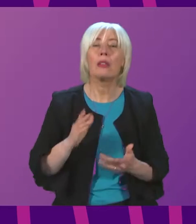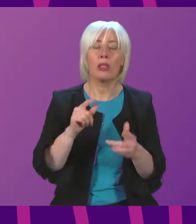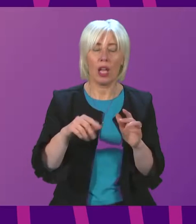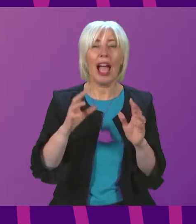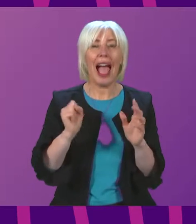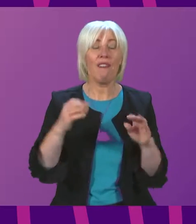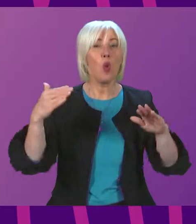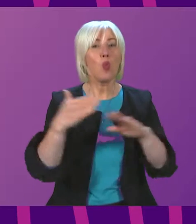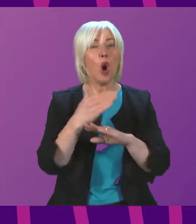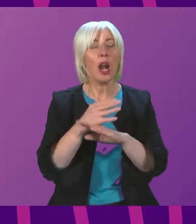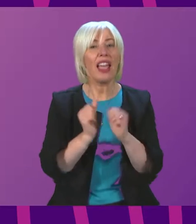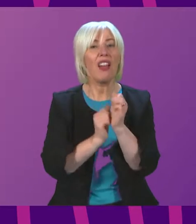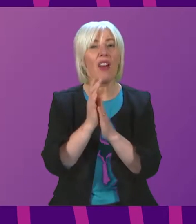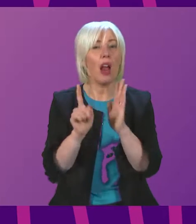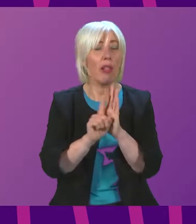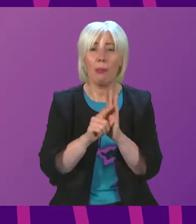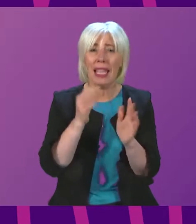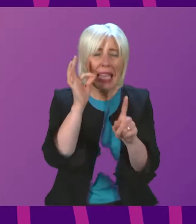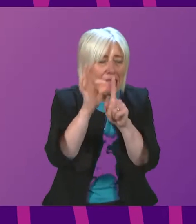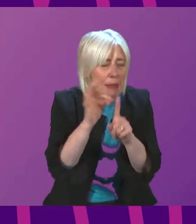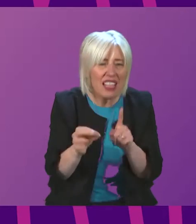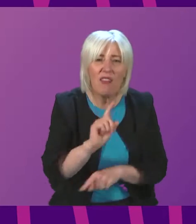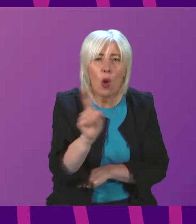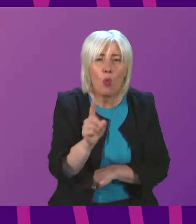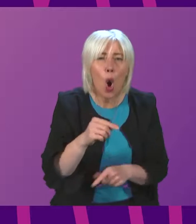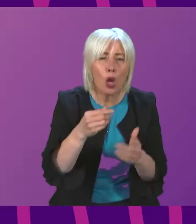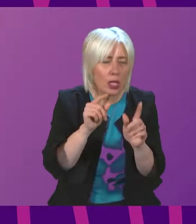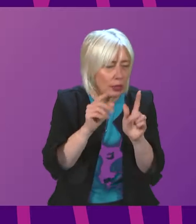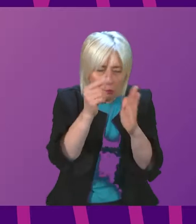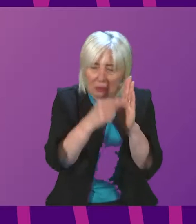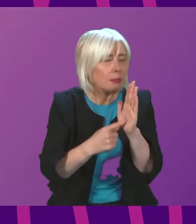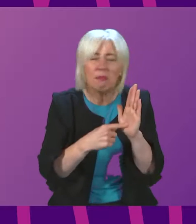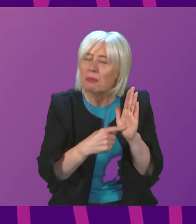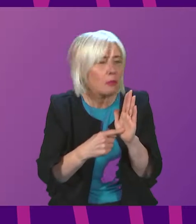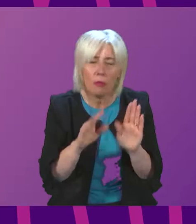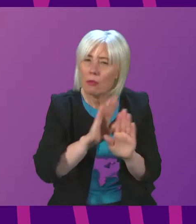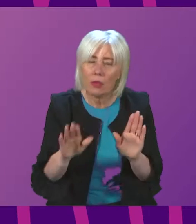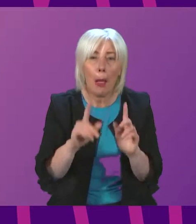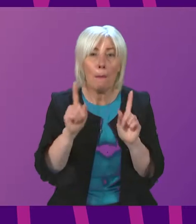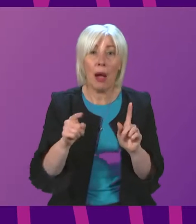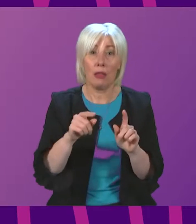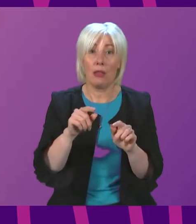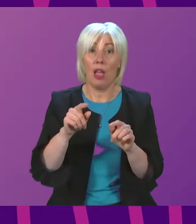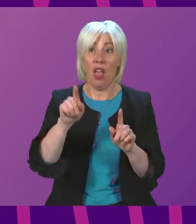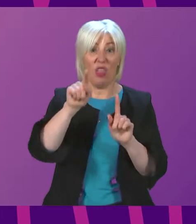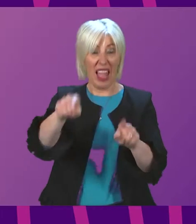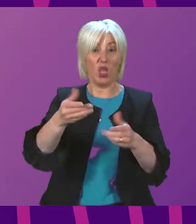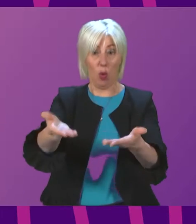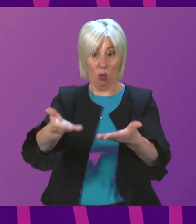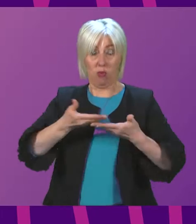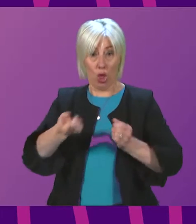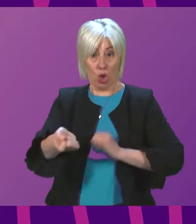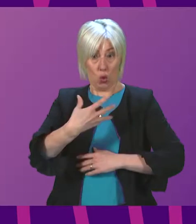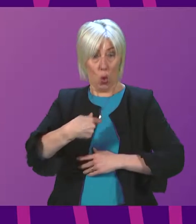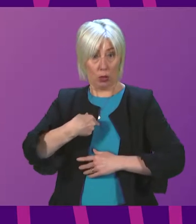fire alarms. They don't specify the standards for those. They have been clear. That is what the industry has told us. But at the